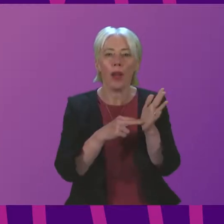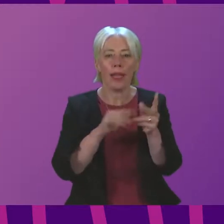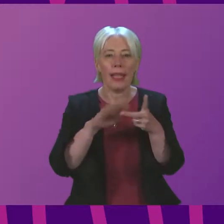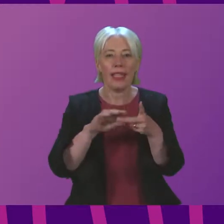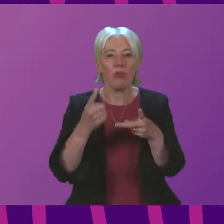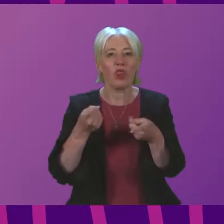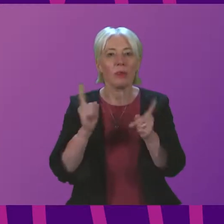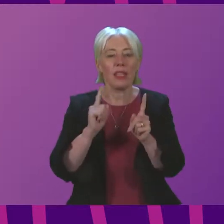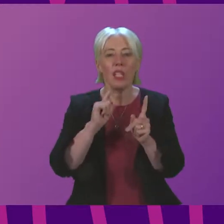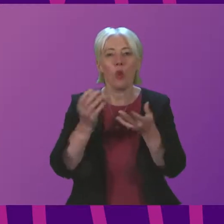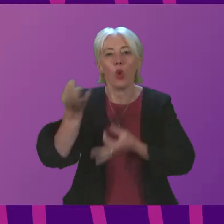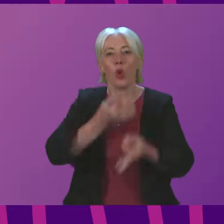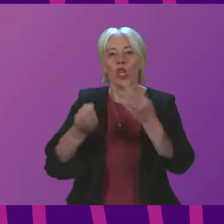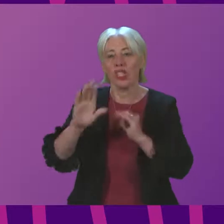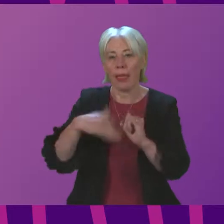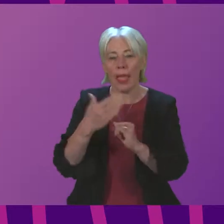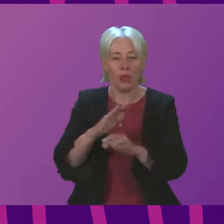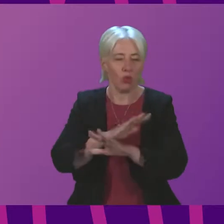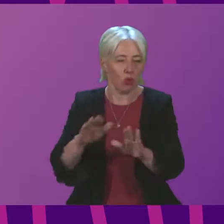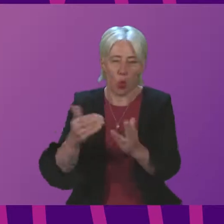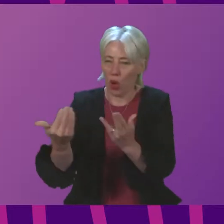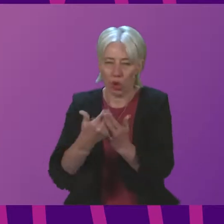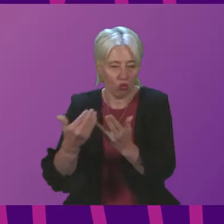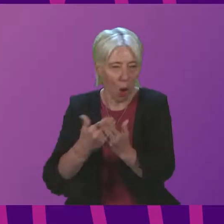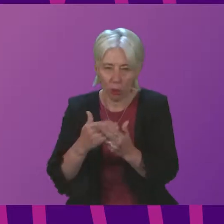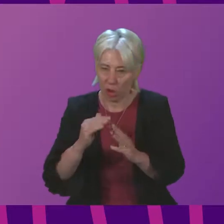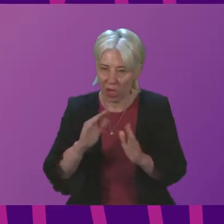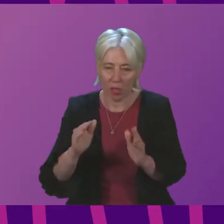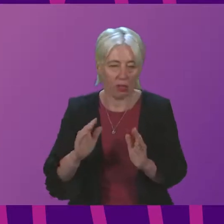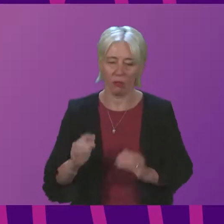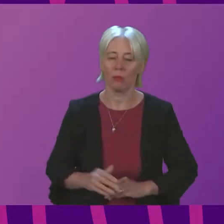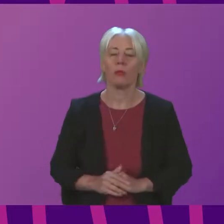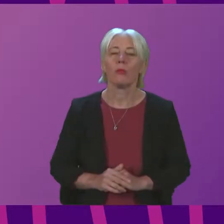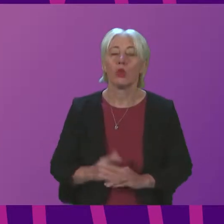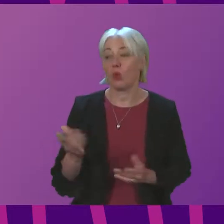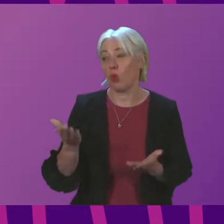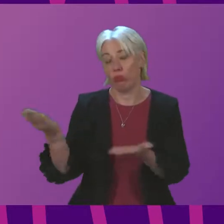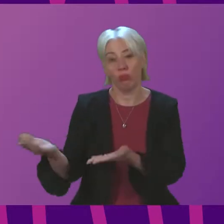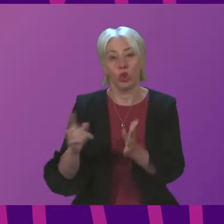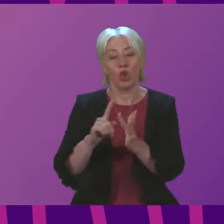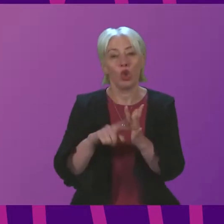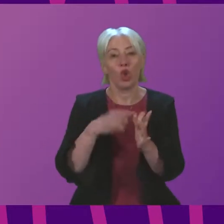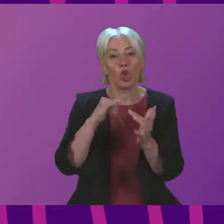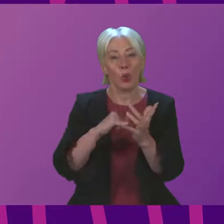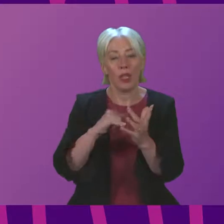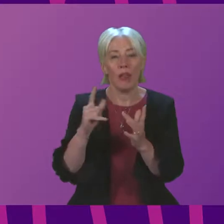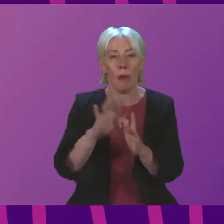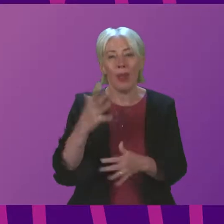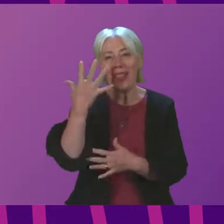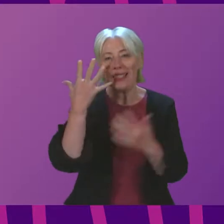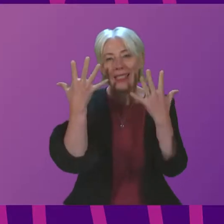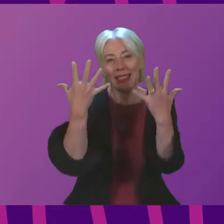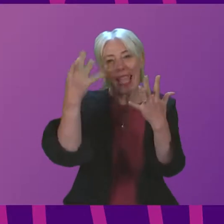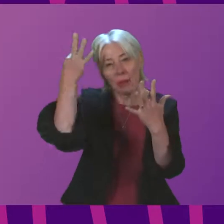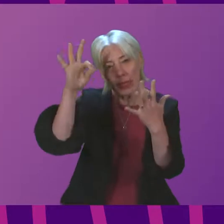take questions at the end of his statement, so there should be no interruptions or interventions, and I call on Mr Swinney for around 10 minutes. The